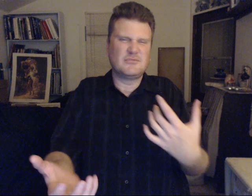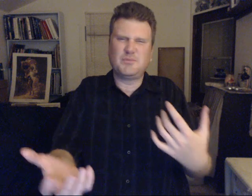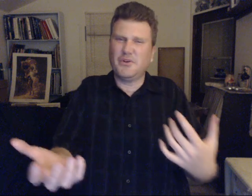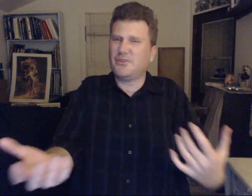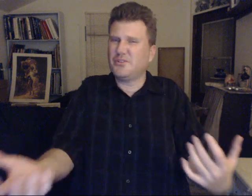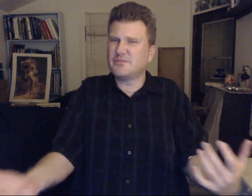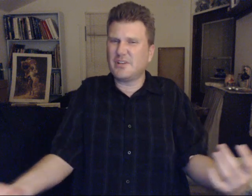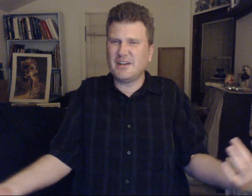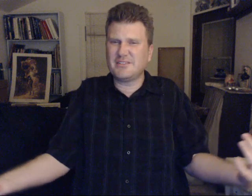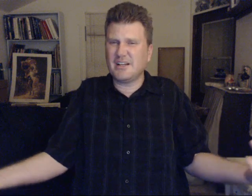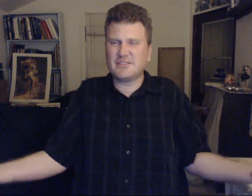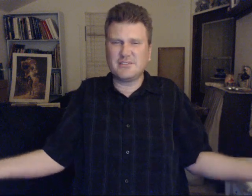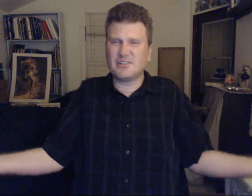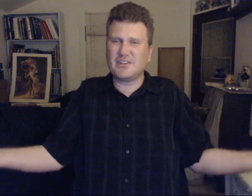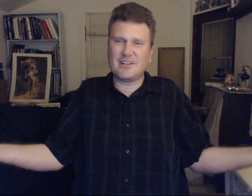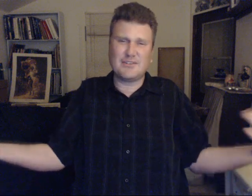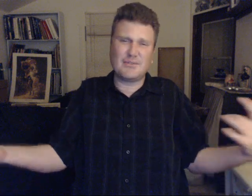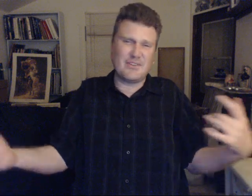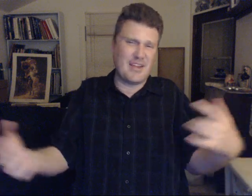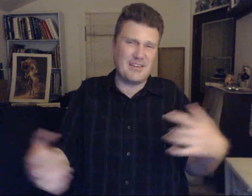spiritual contact you can connect this with anytime